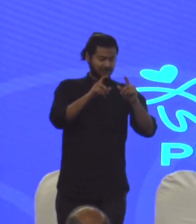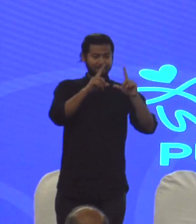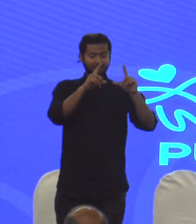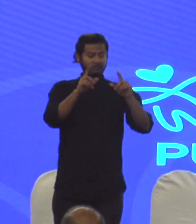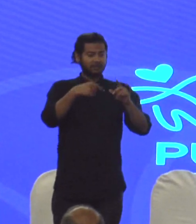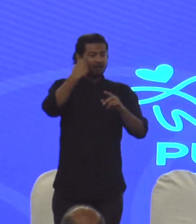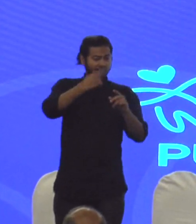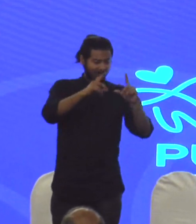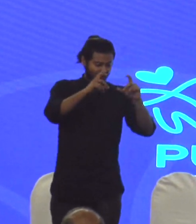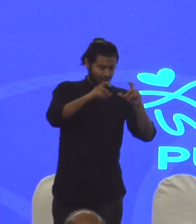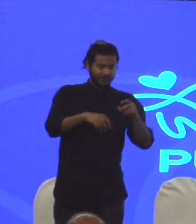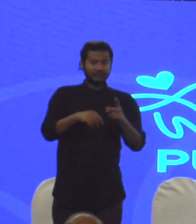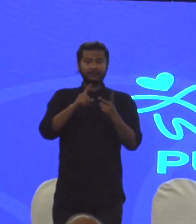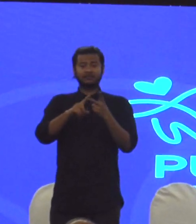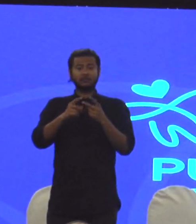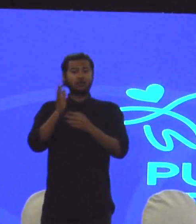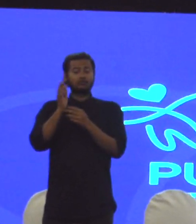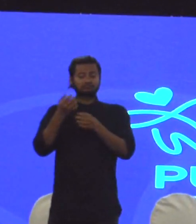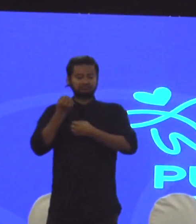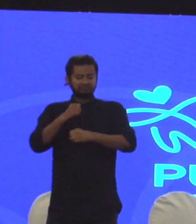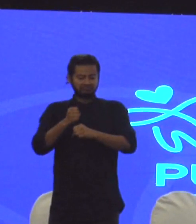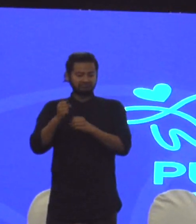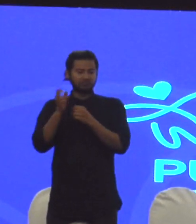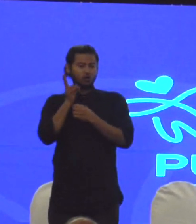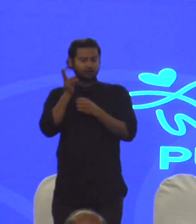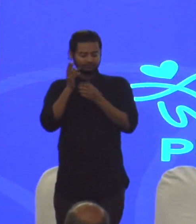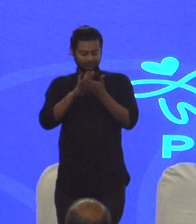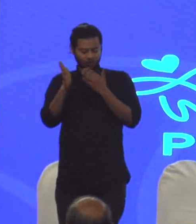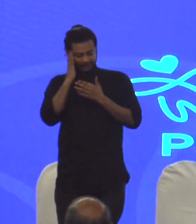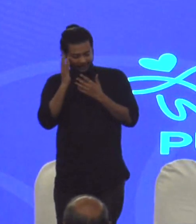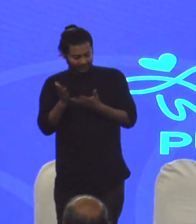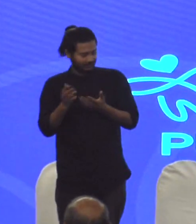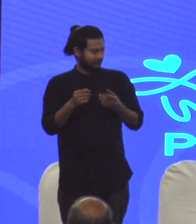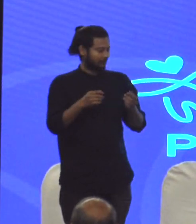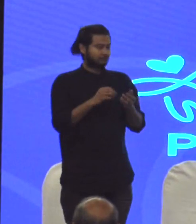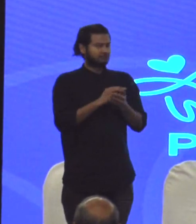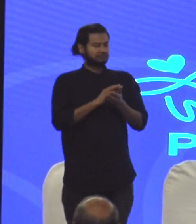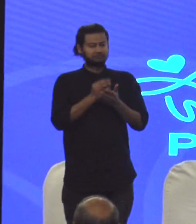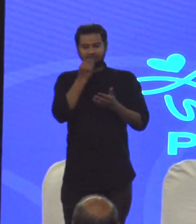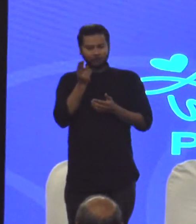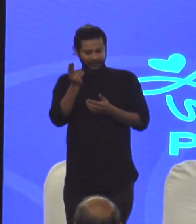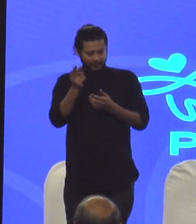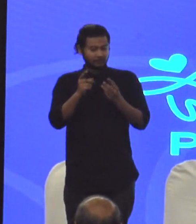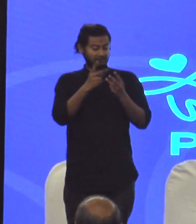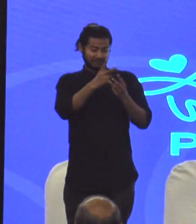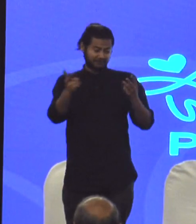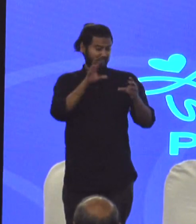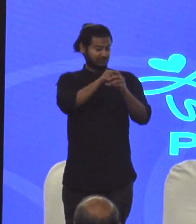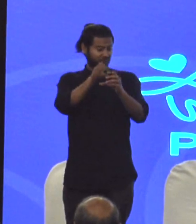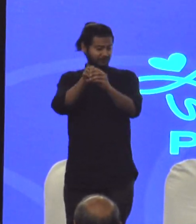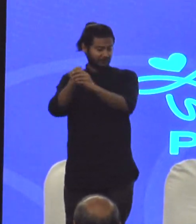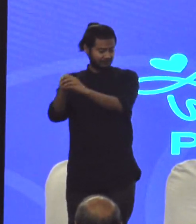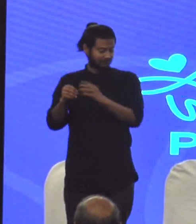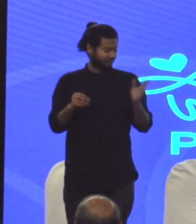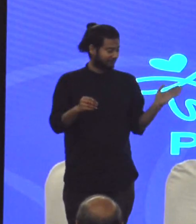production, learning and development, and service accommodation, Gopi is skilled admiring global projects while building relationships across